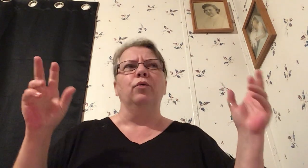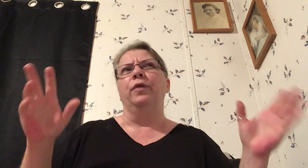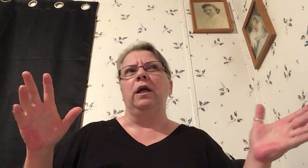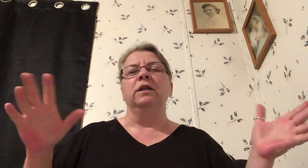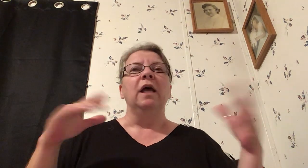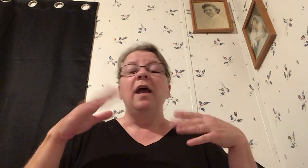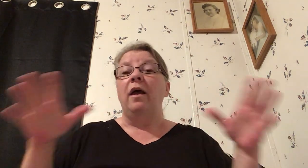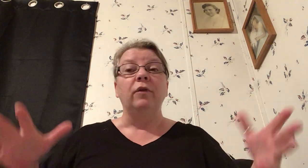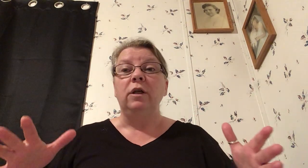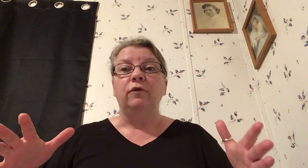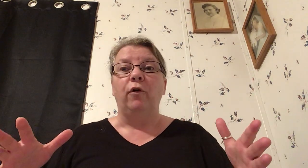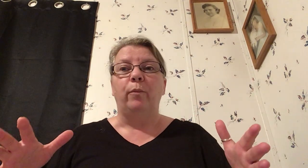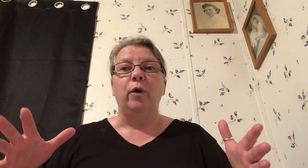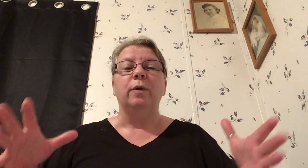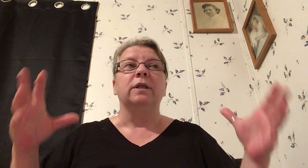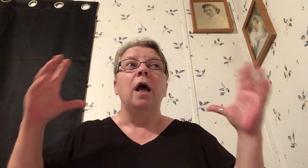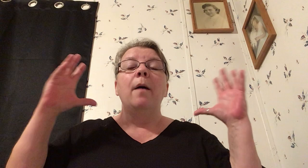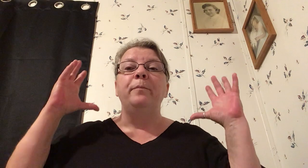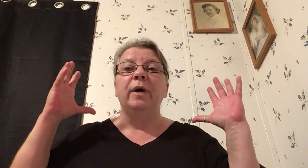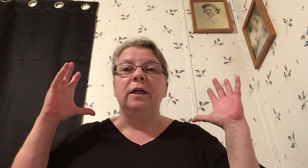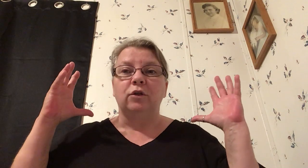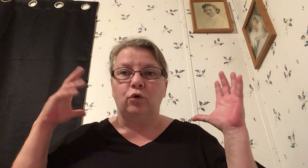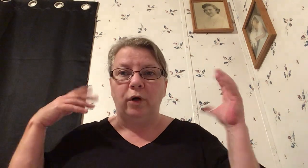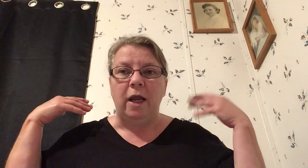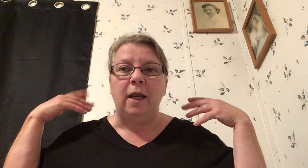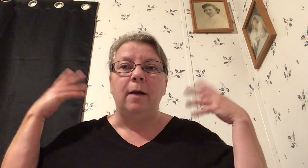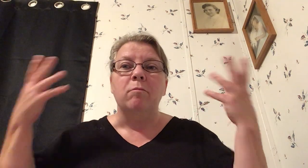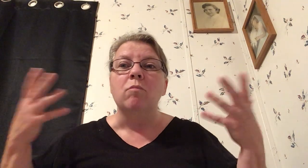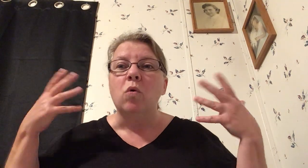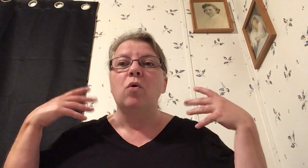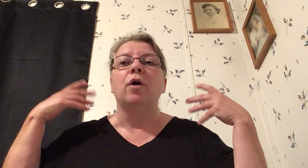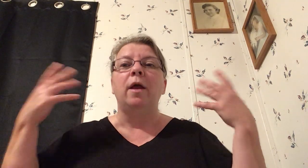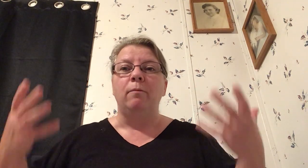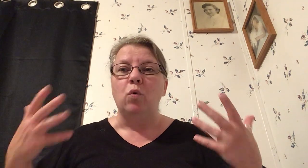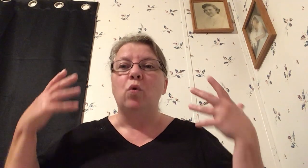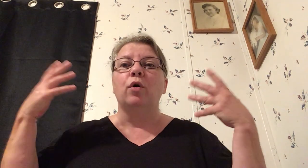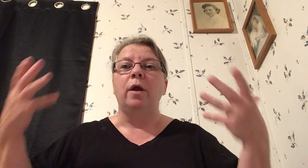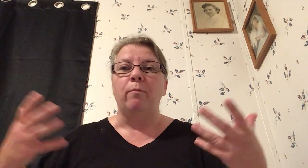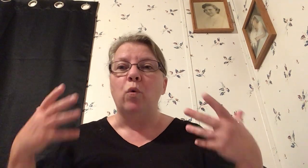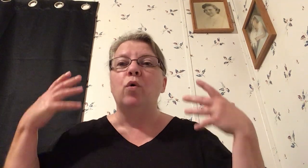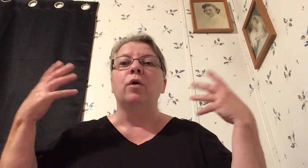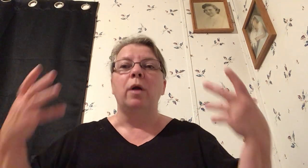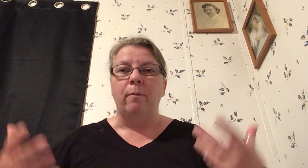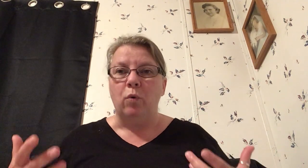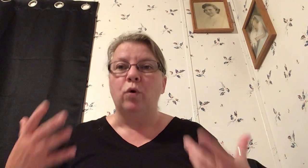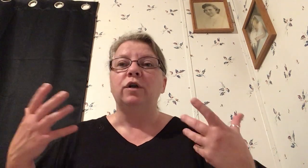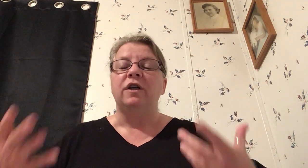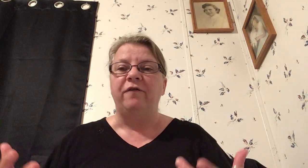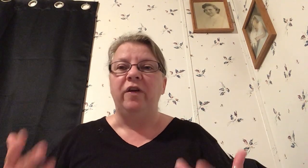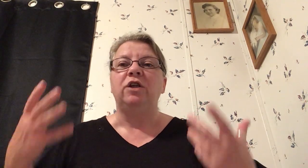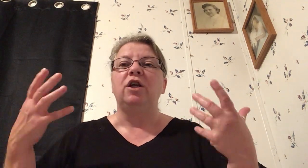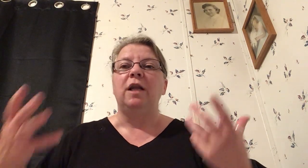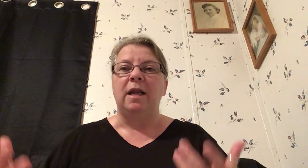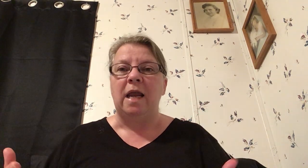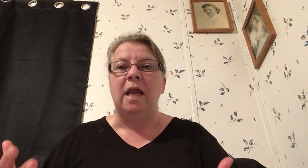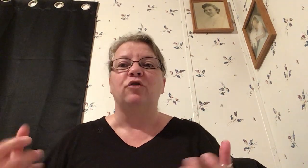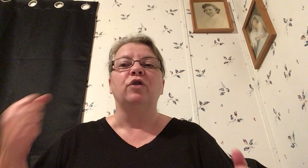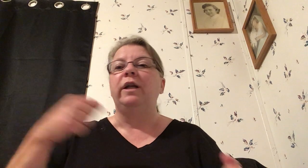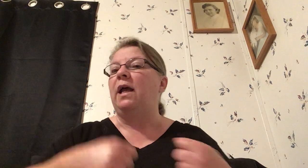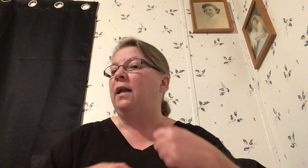things everything's for a purpose but it's creating more and more and more and more division and hatred and